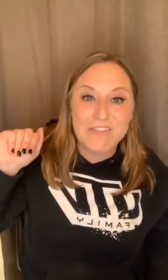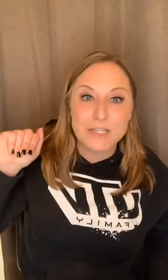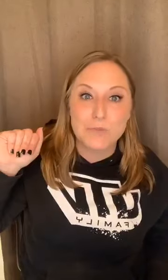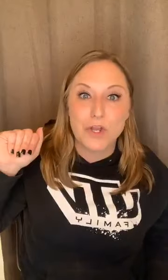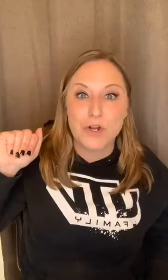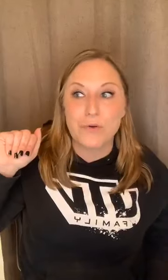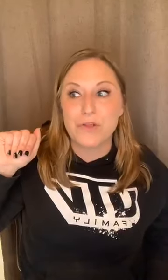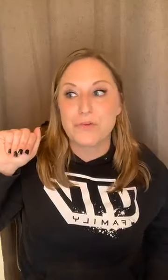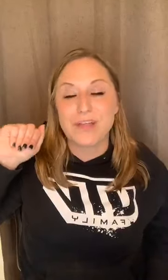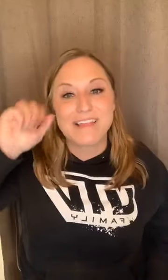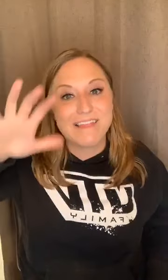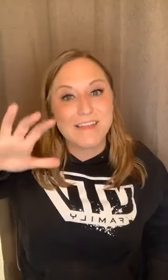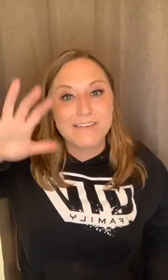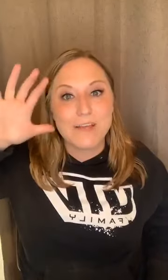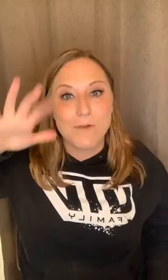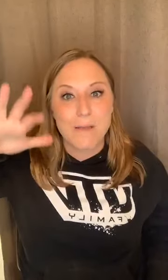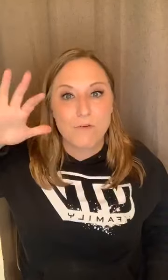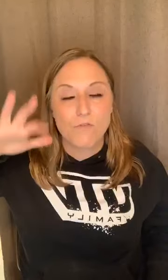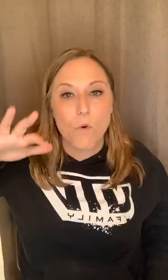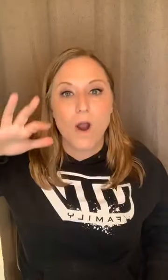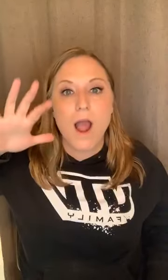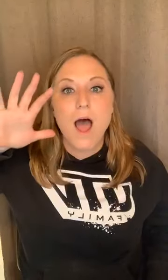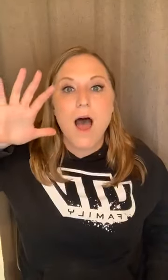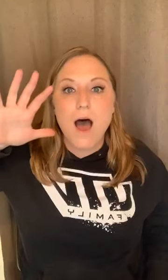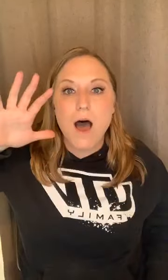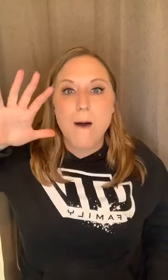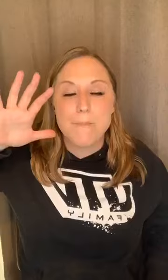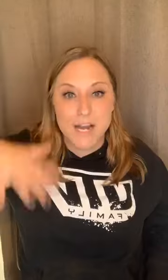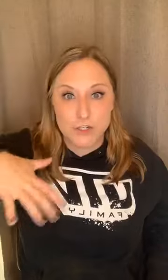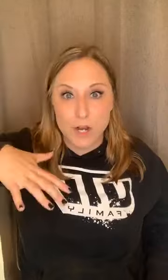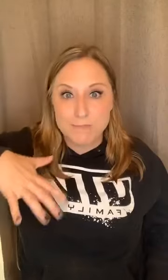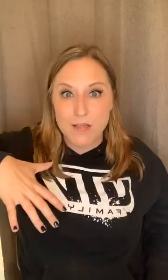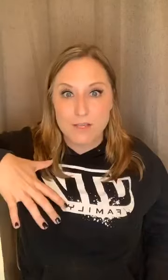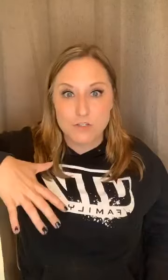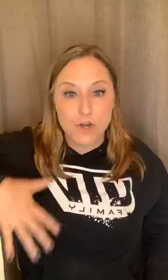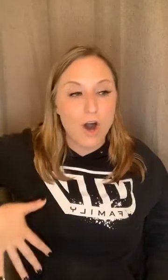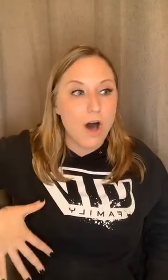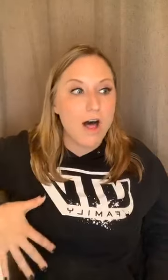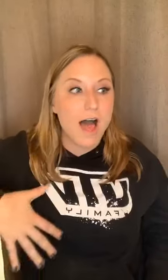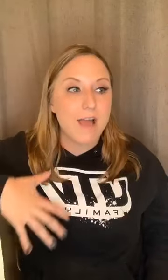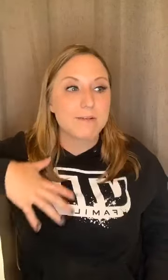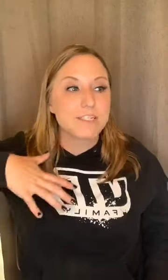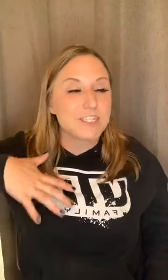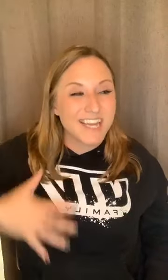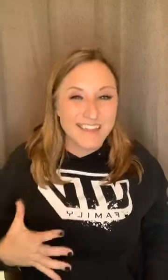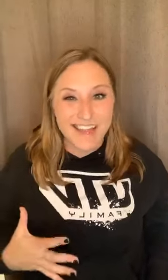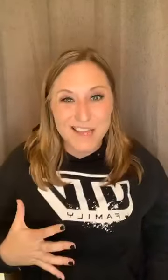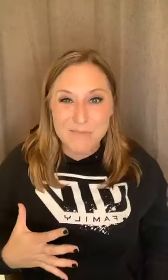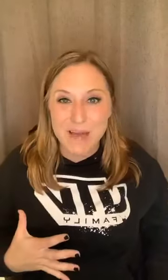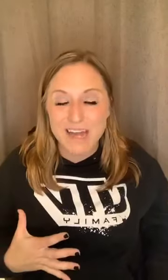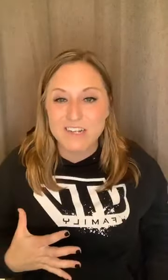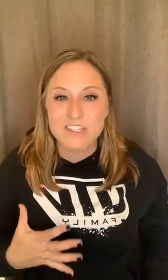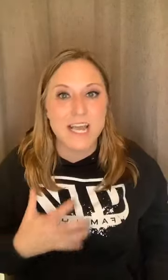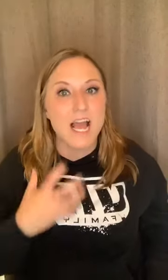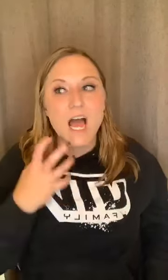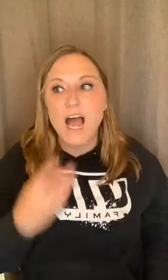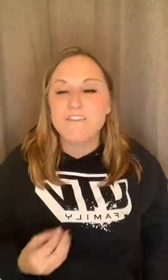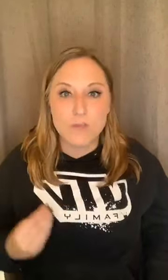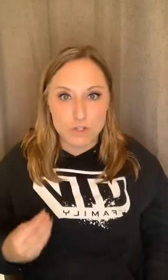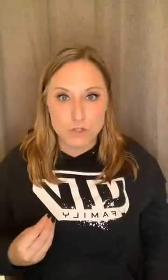that's what you're going through. Like literally right before, um, I jumped on this call, I was just like laying in bed and just like, I feel so